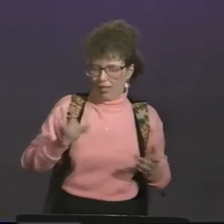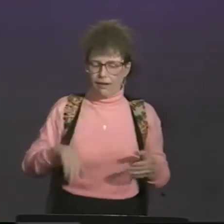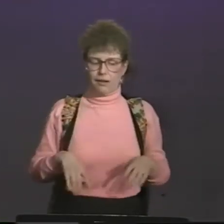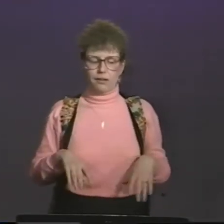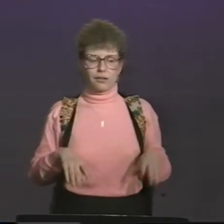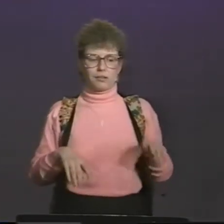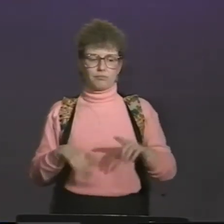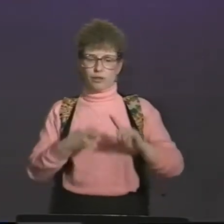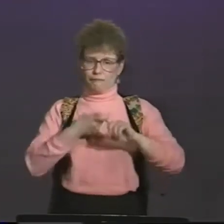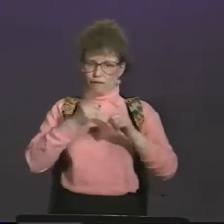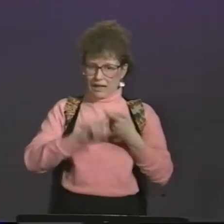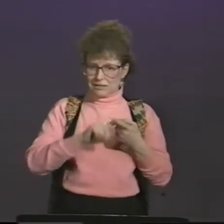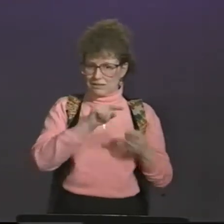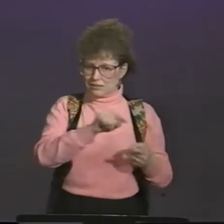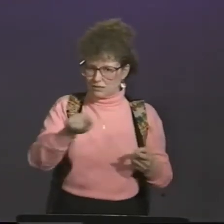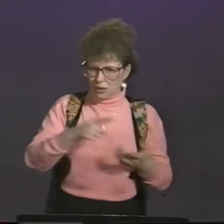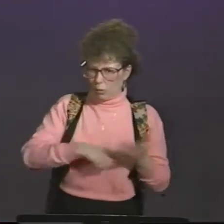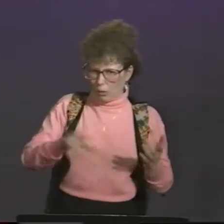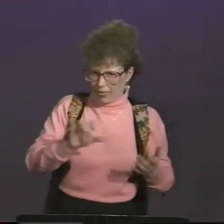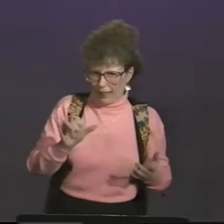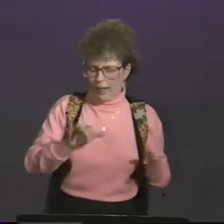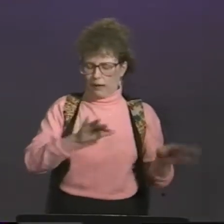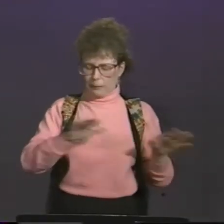lip reading only? What were your friends like?